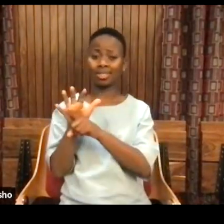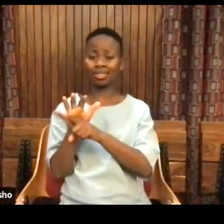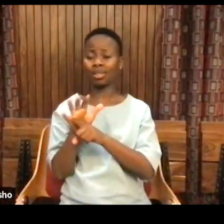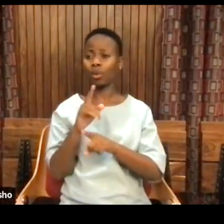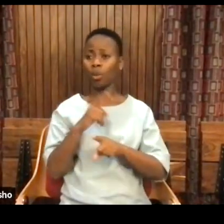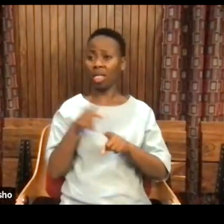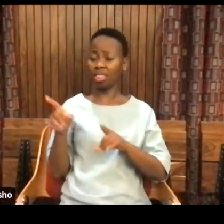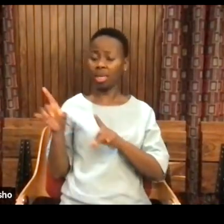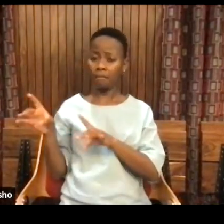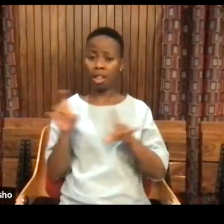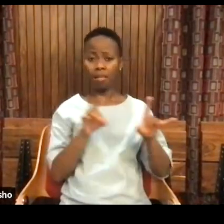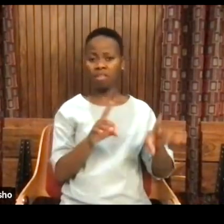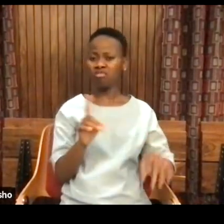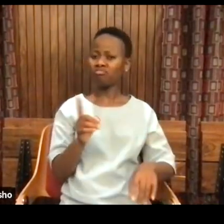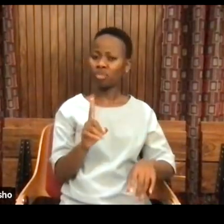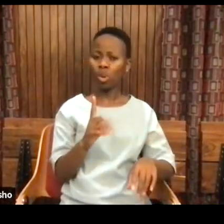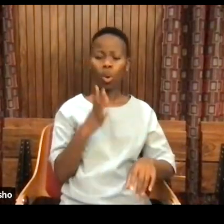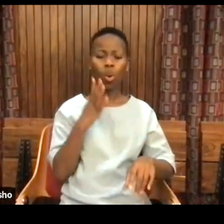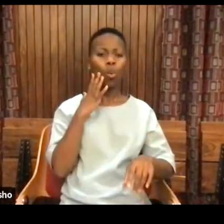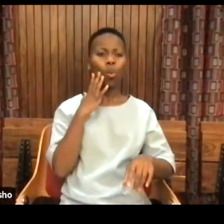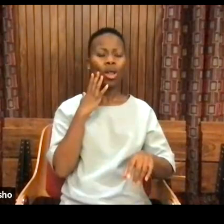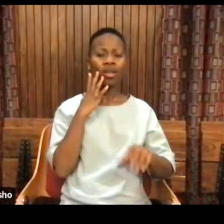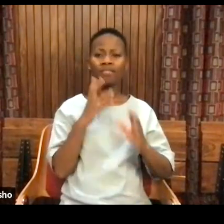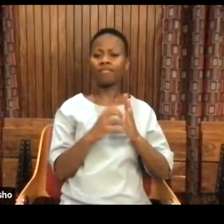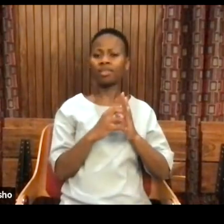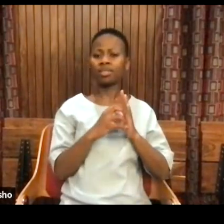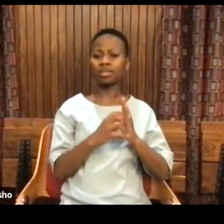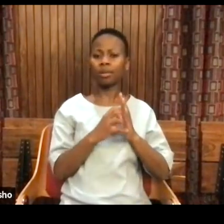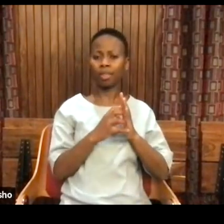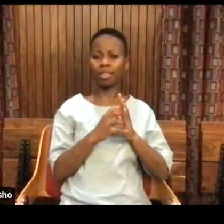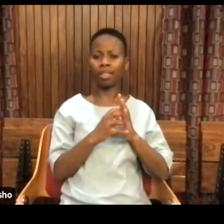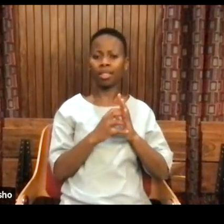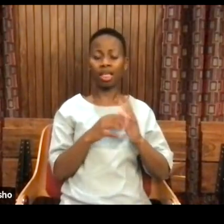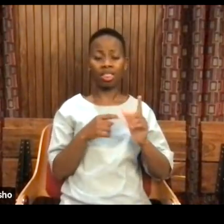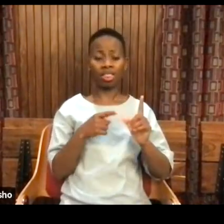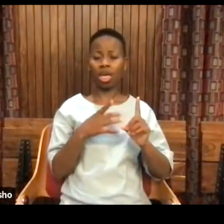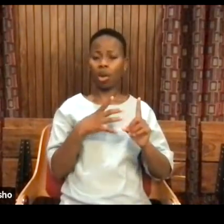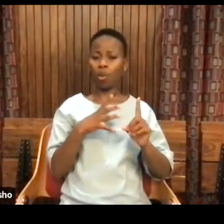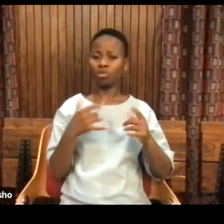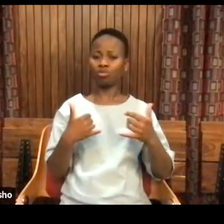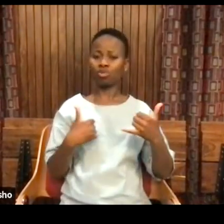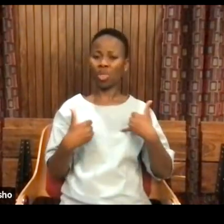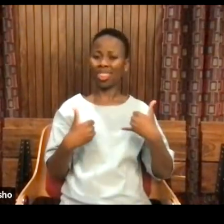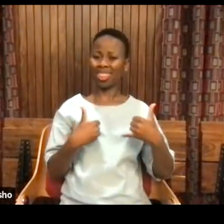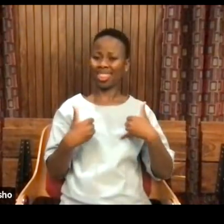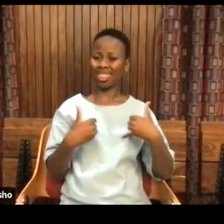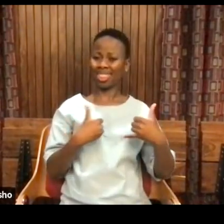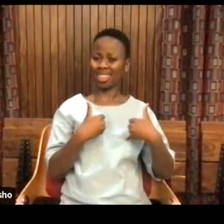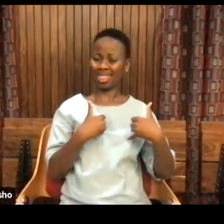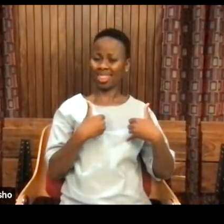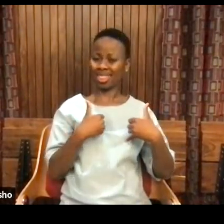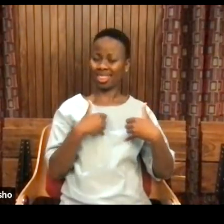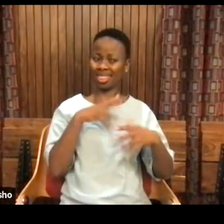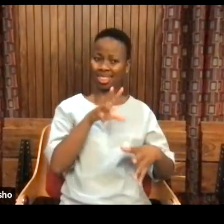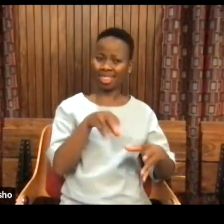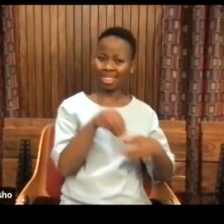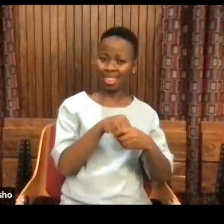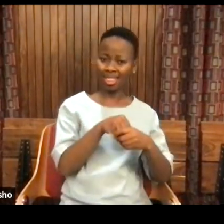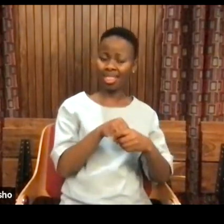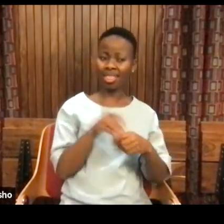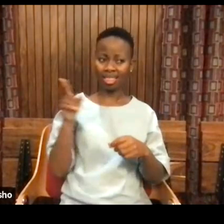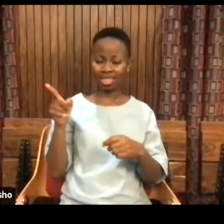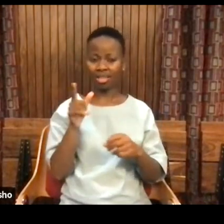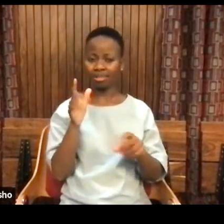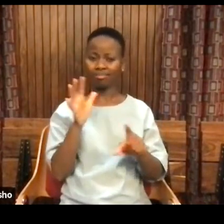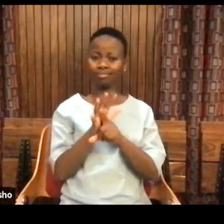when they do something that asserts their right to joy, you see it in